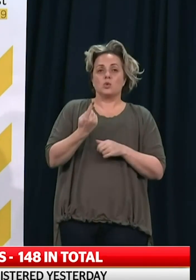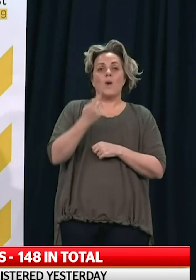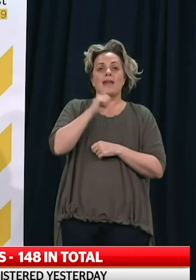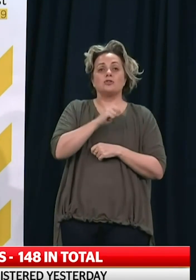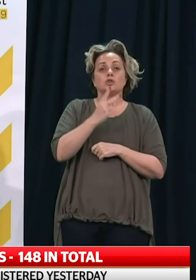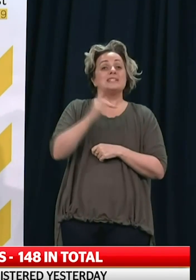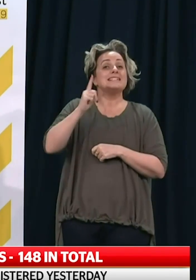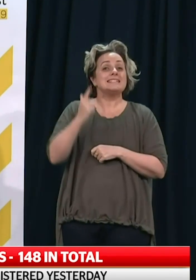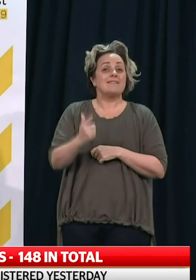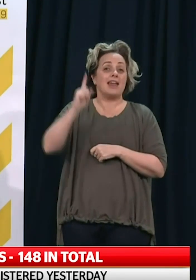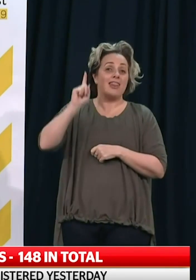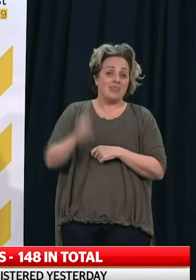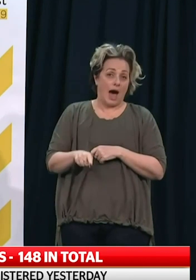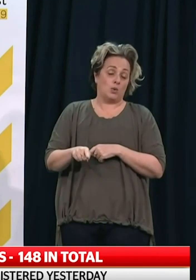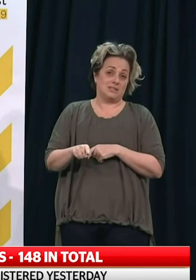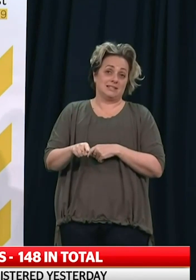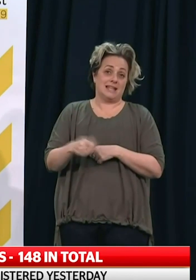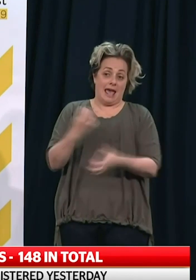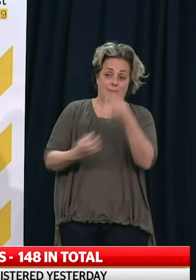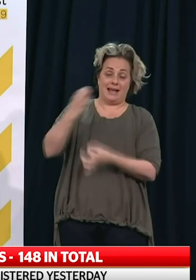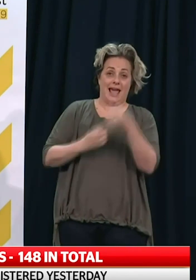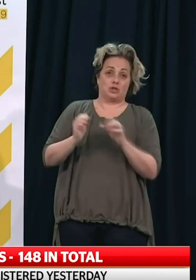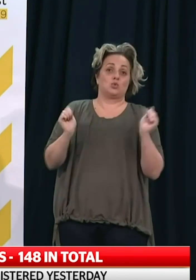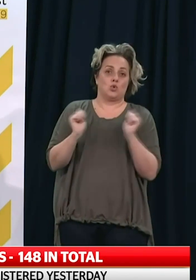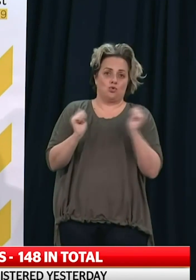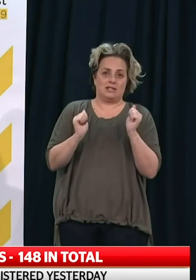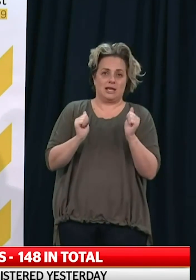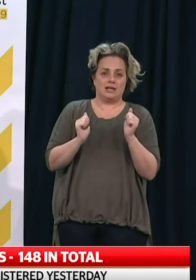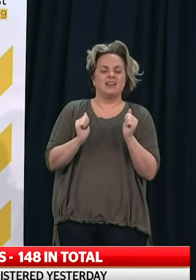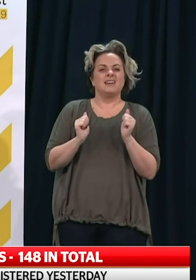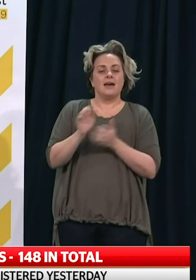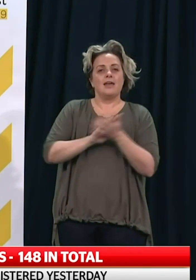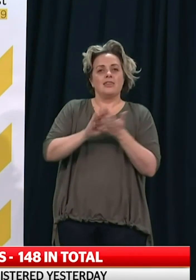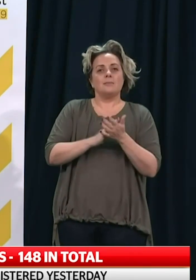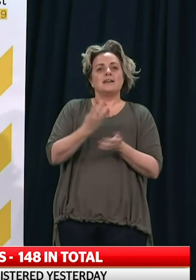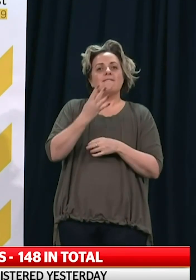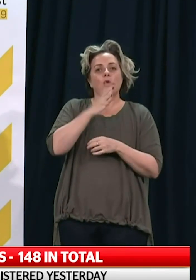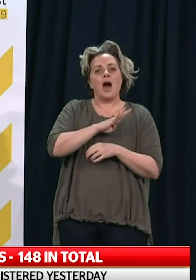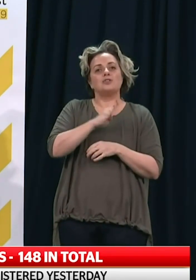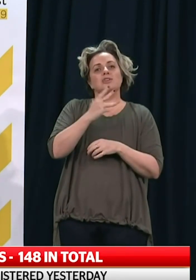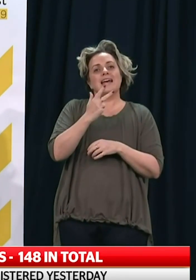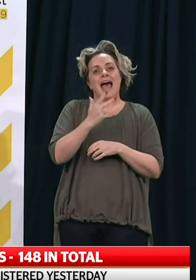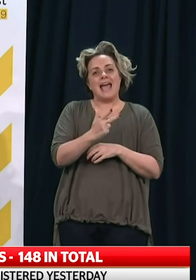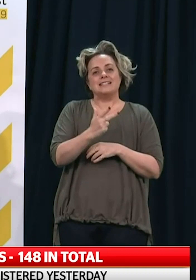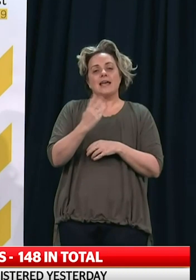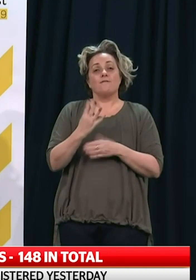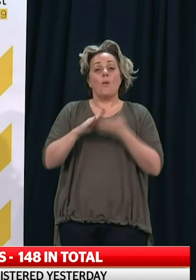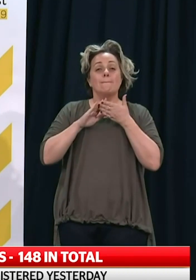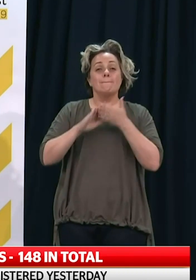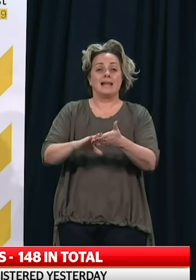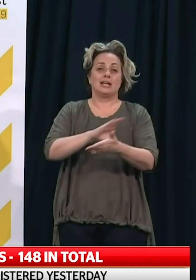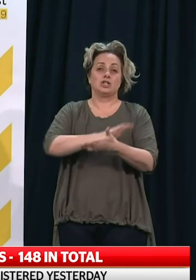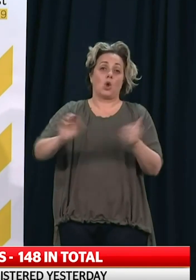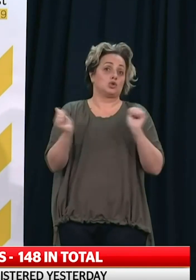,935 applications, totaling just over $484 million that has